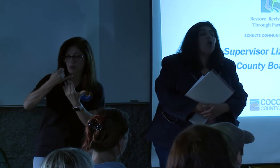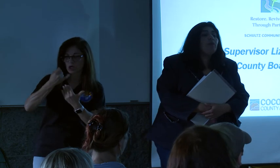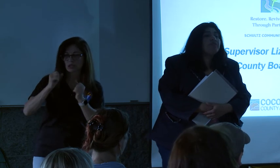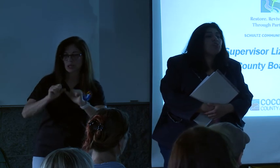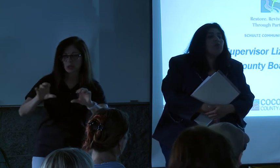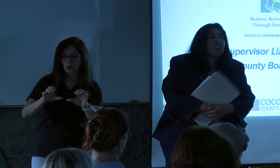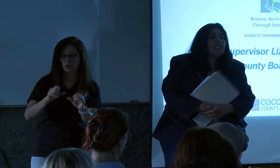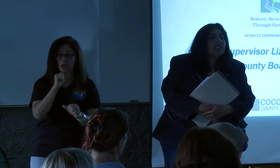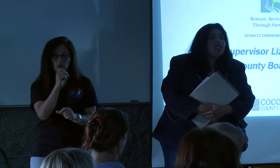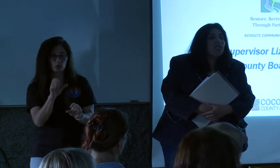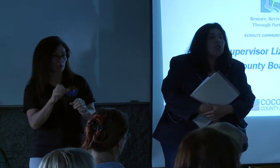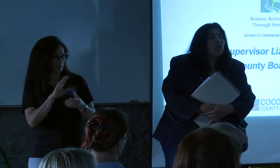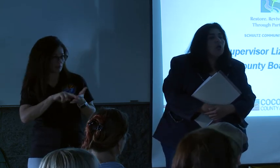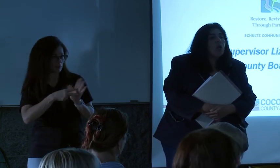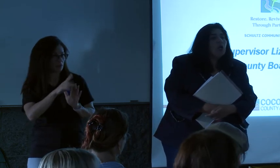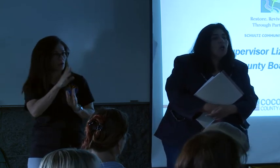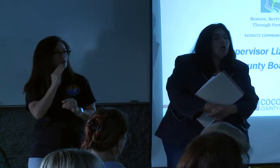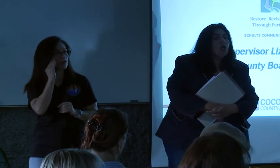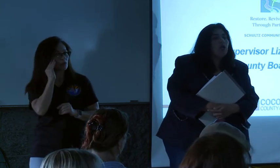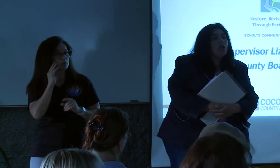Oh, at your home individually? No, no, no.